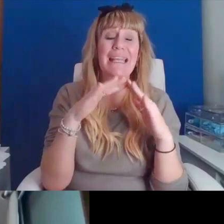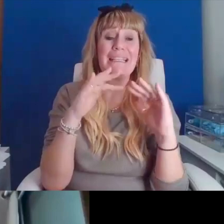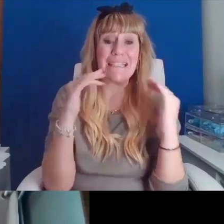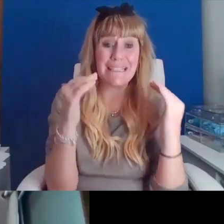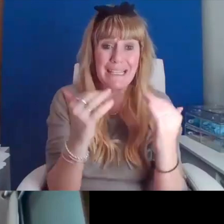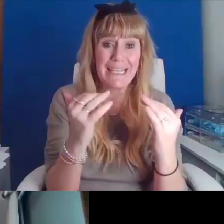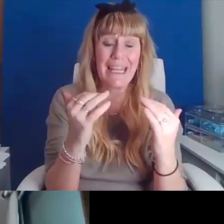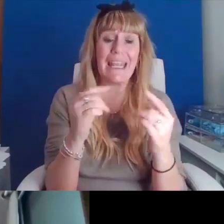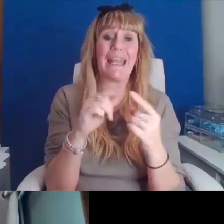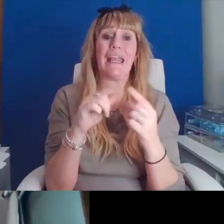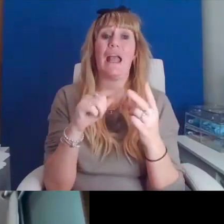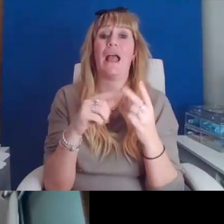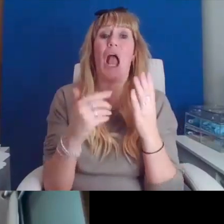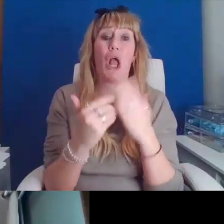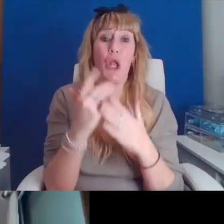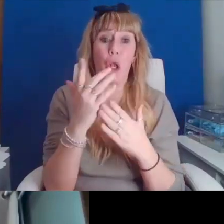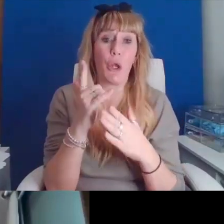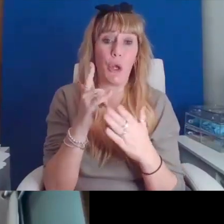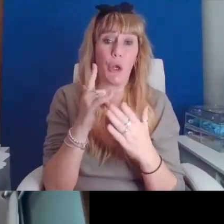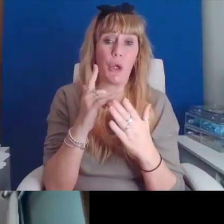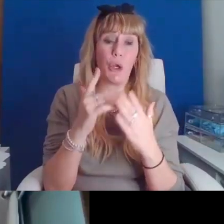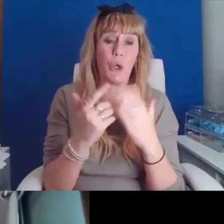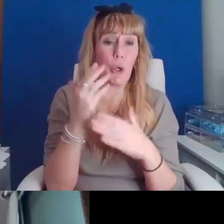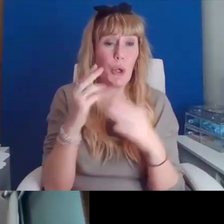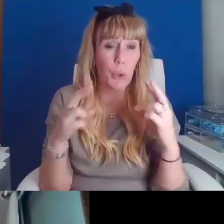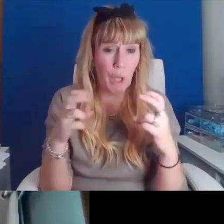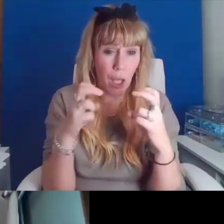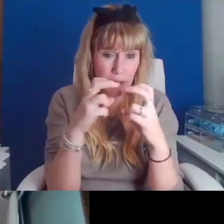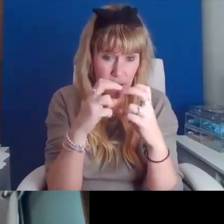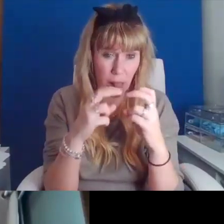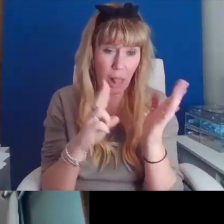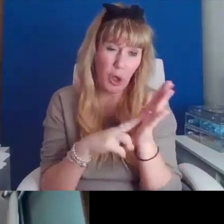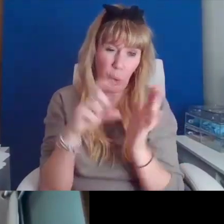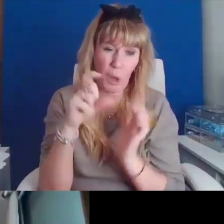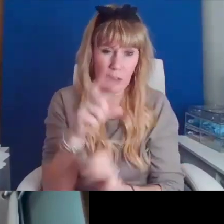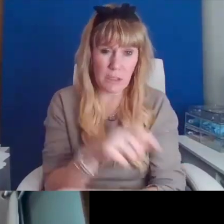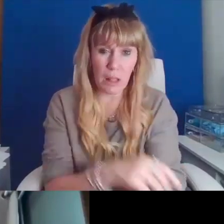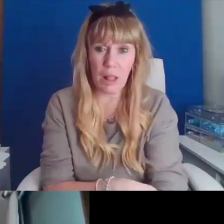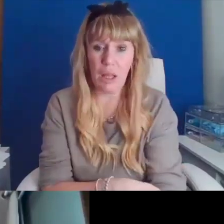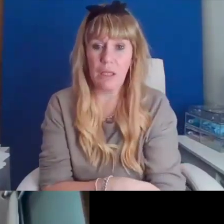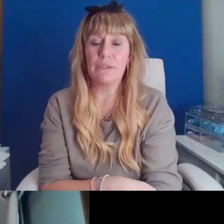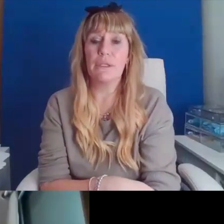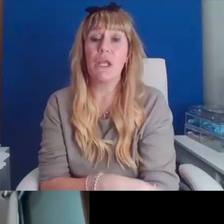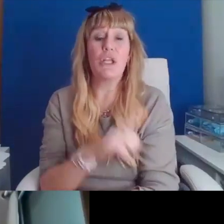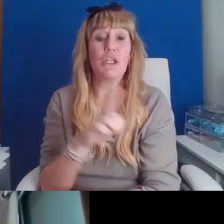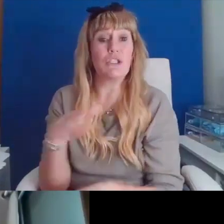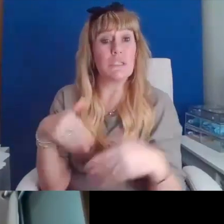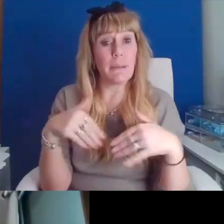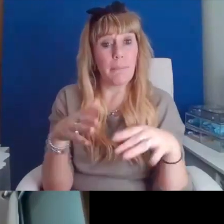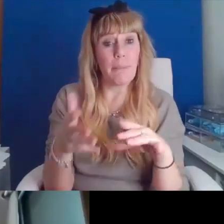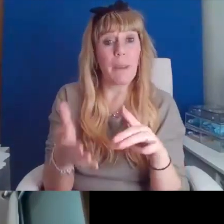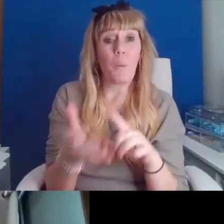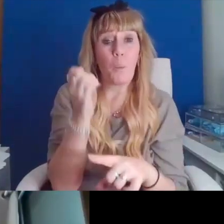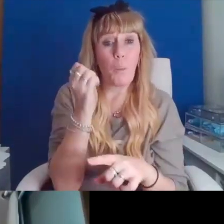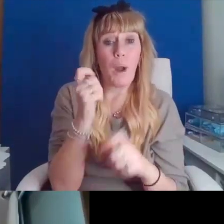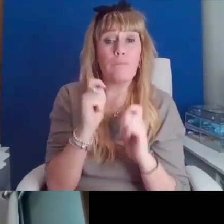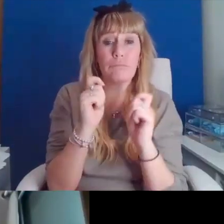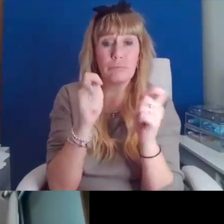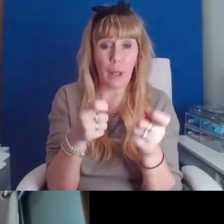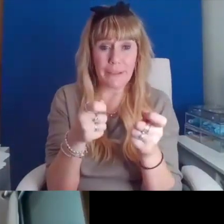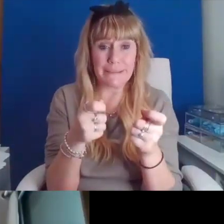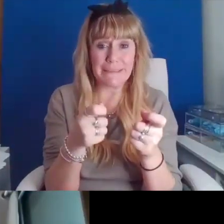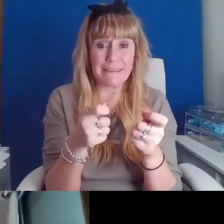Lighthouse Arts Newcastle after completing their inaugural residency. She has won prizes from Hunter Writers' Centre,